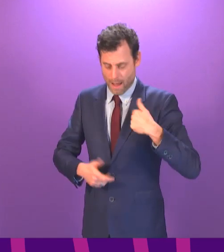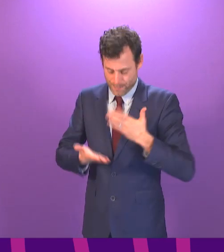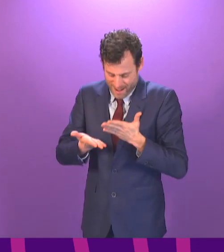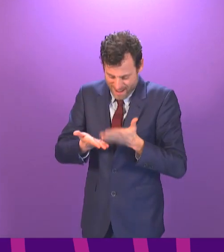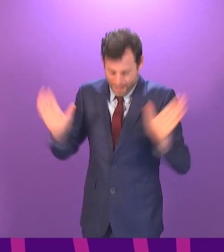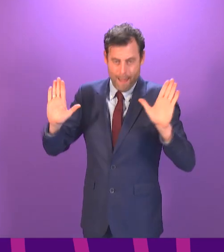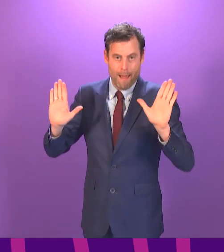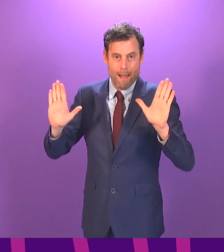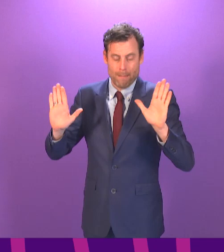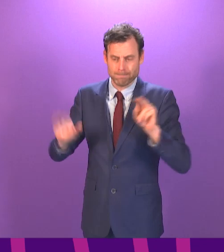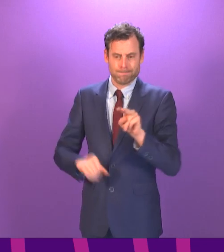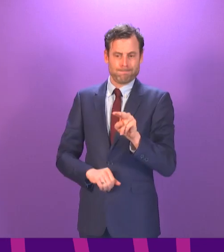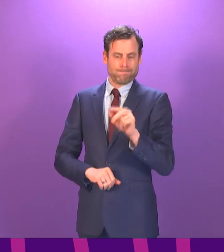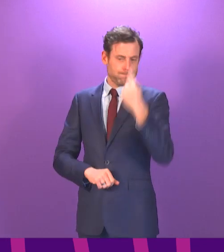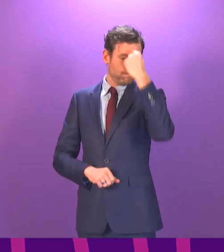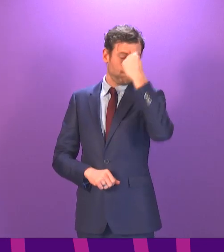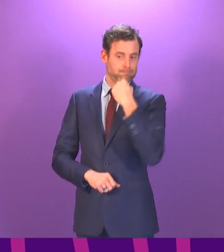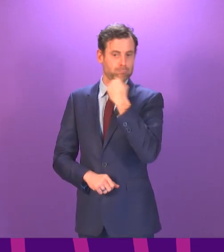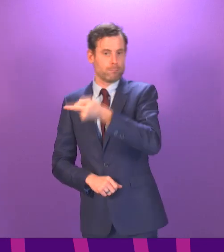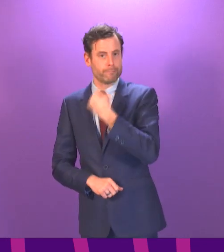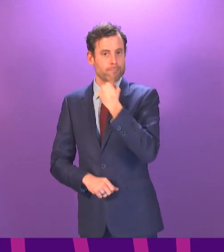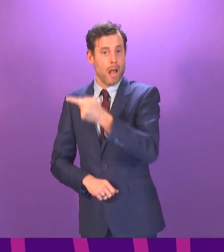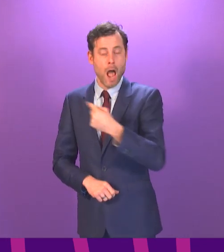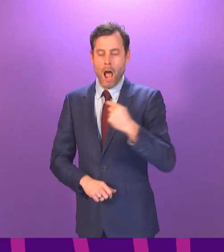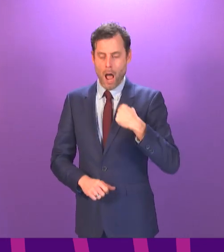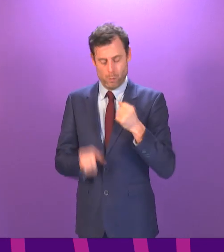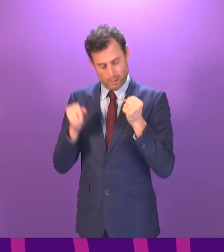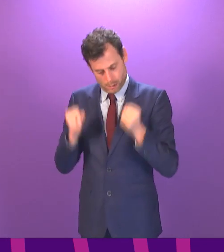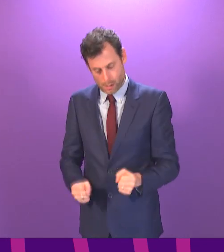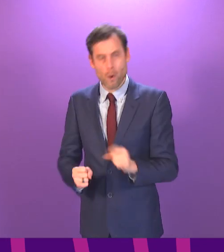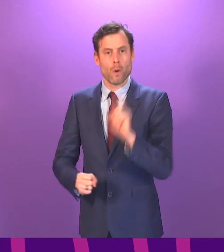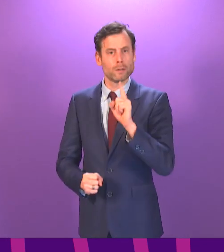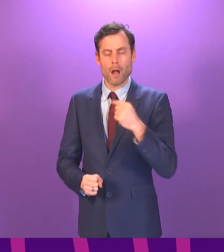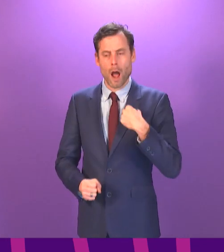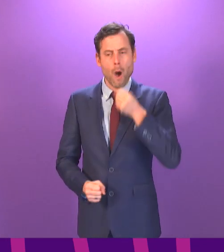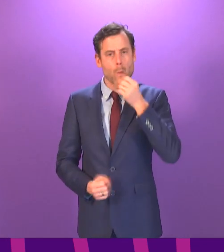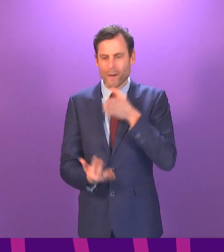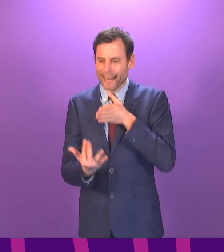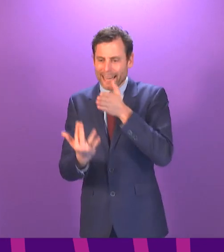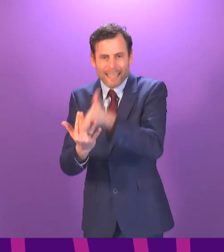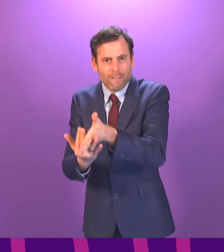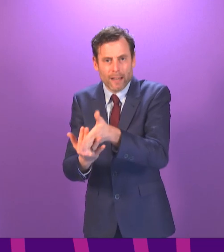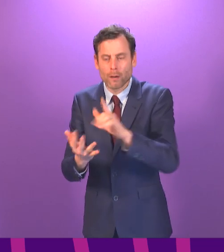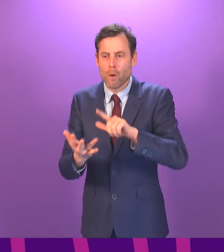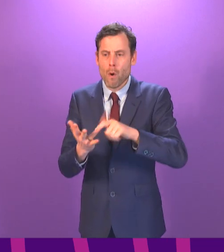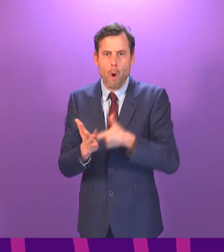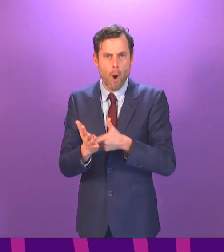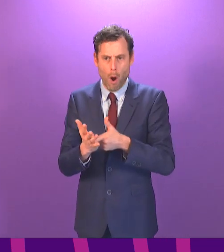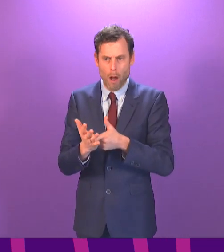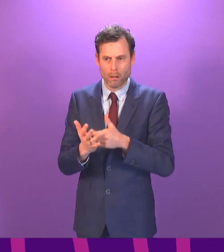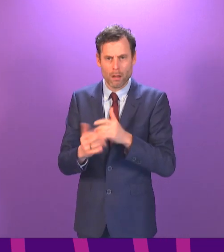And all along, I was determined that I would do nothing to intervene in or compromise the